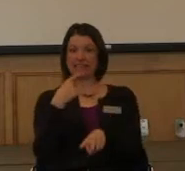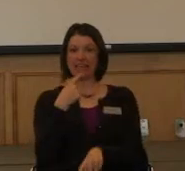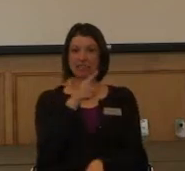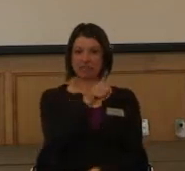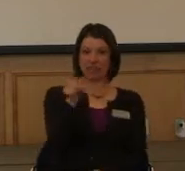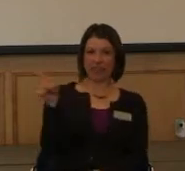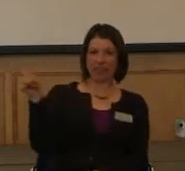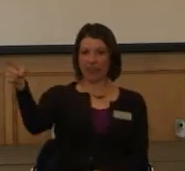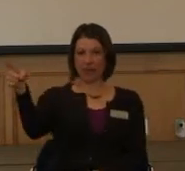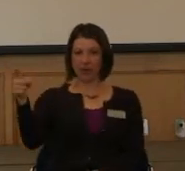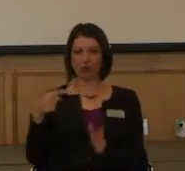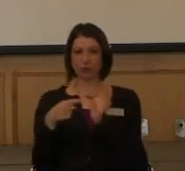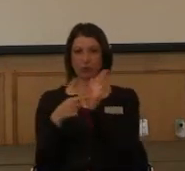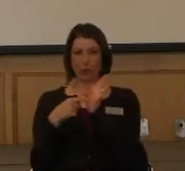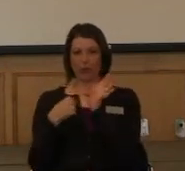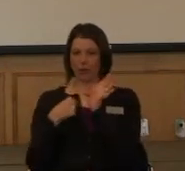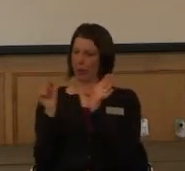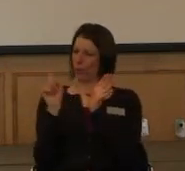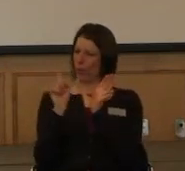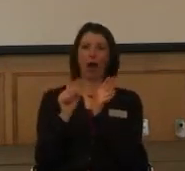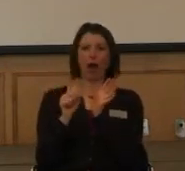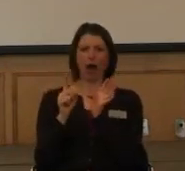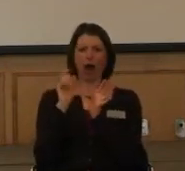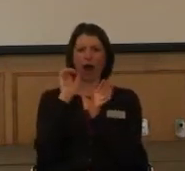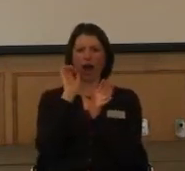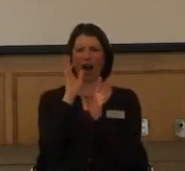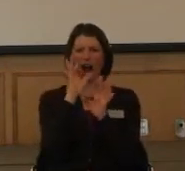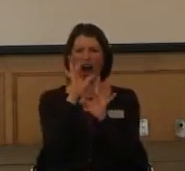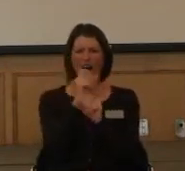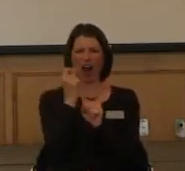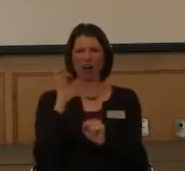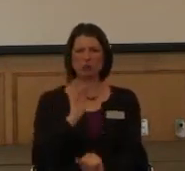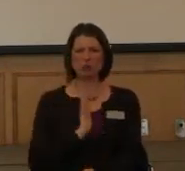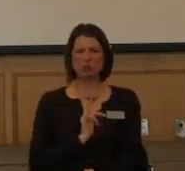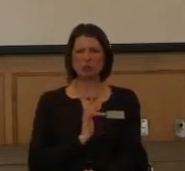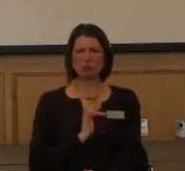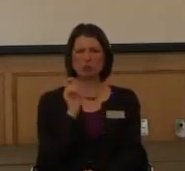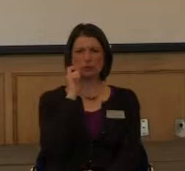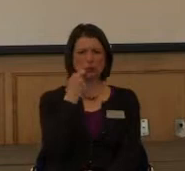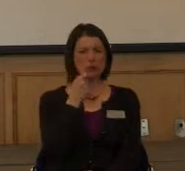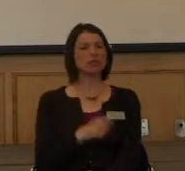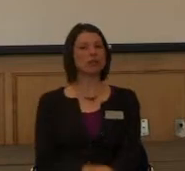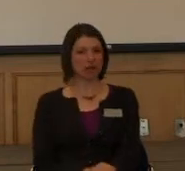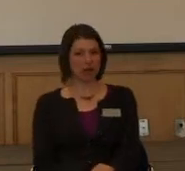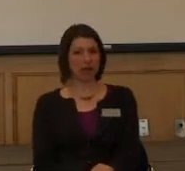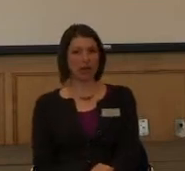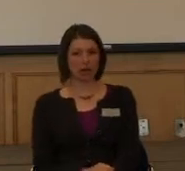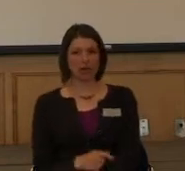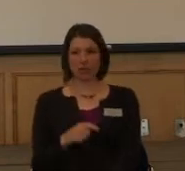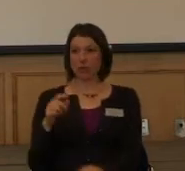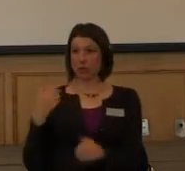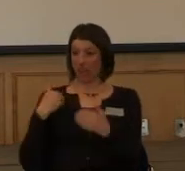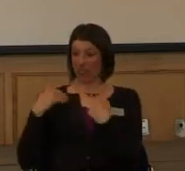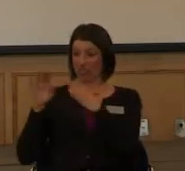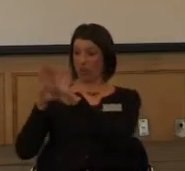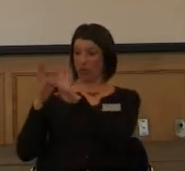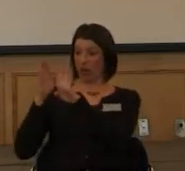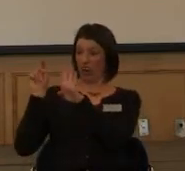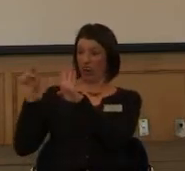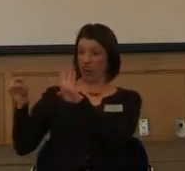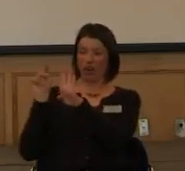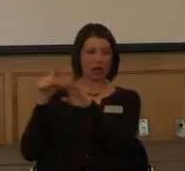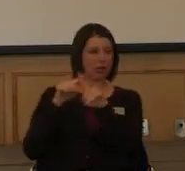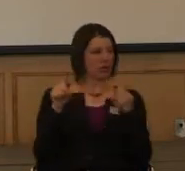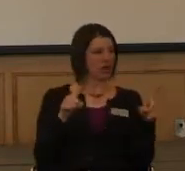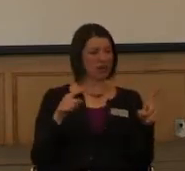the door. That is really cool. Because, you know, I've been to places where it's like, oh yeah, we have an accessible door. Well, if I